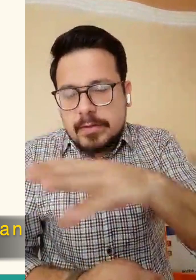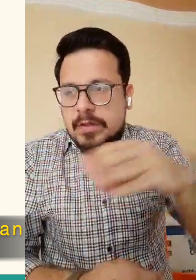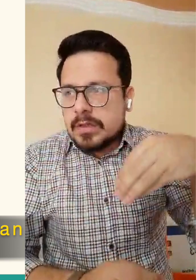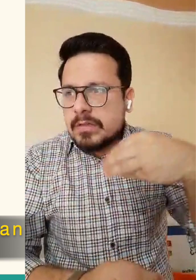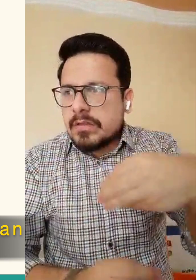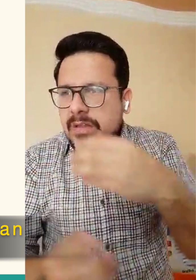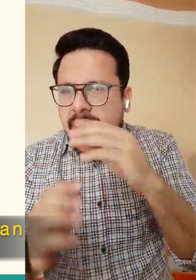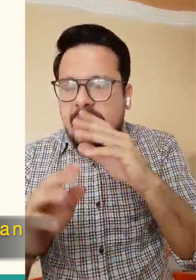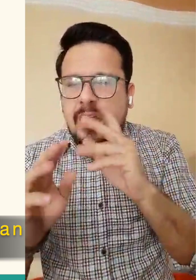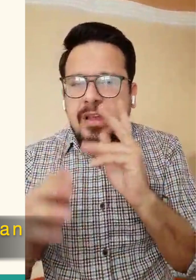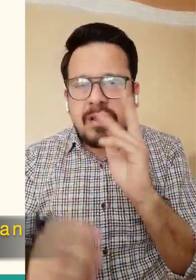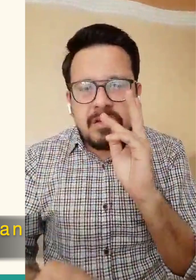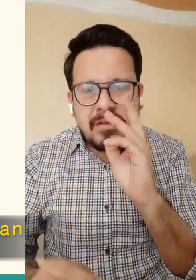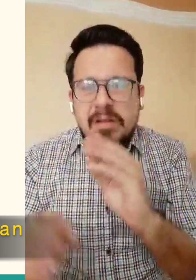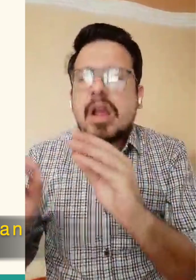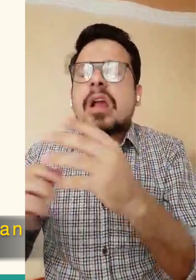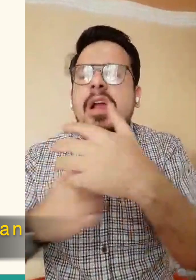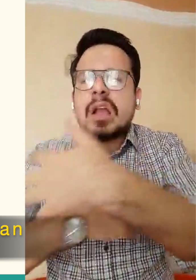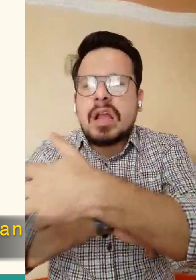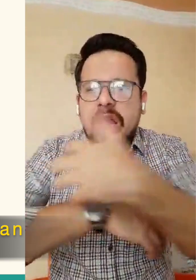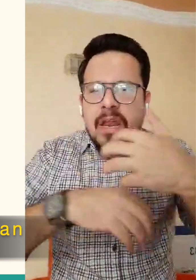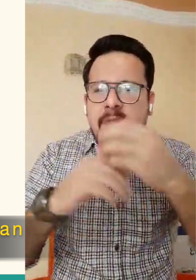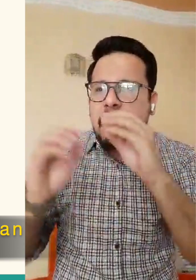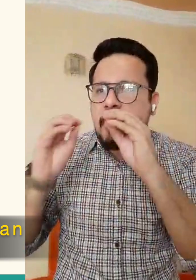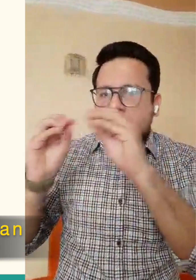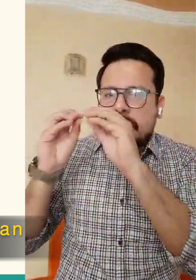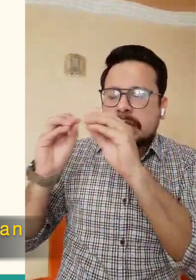Number 5. Give Charity.